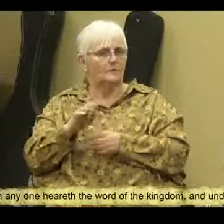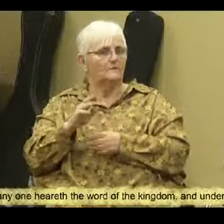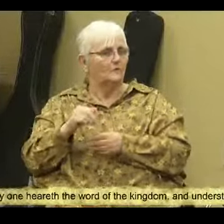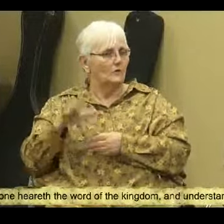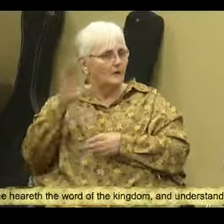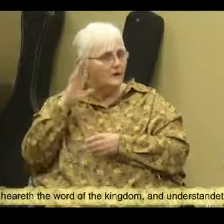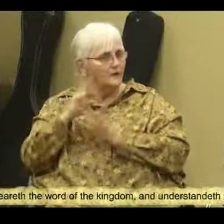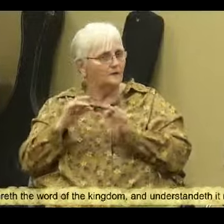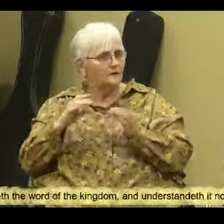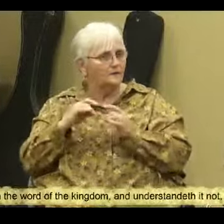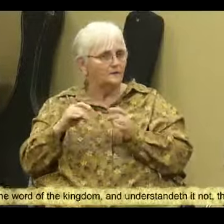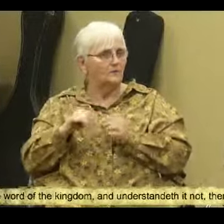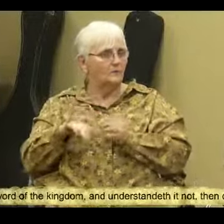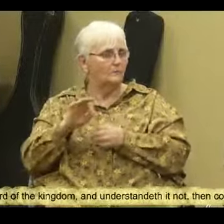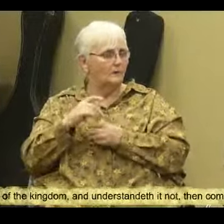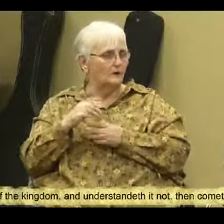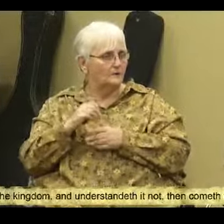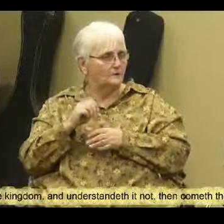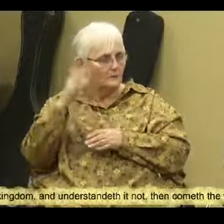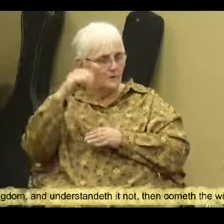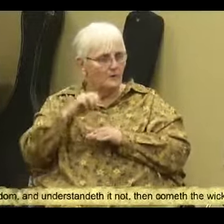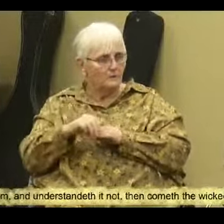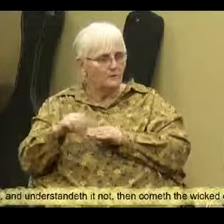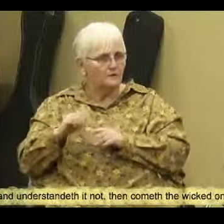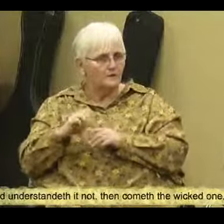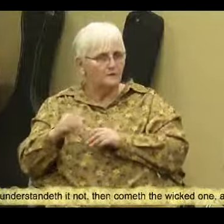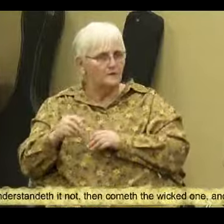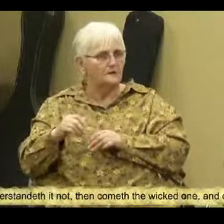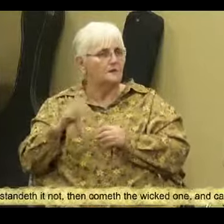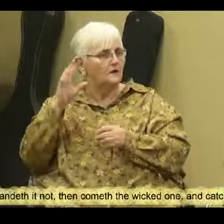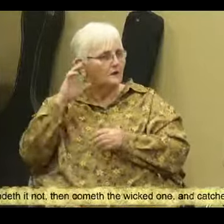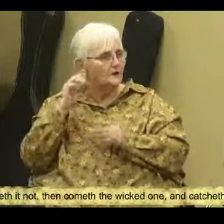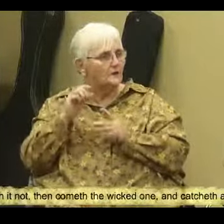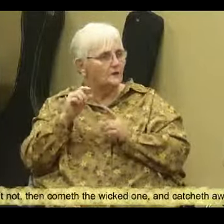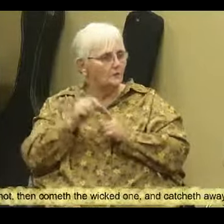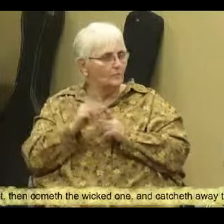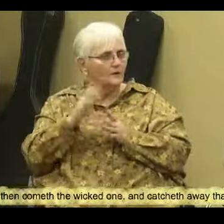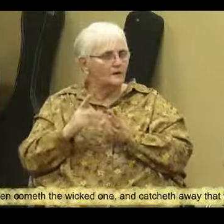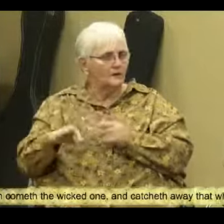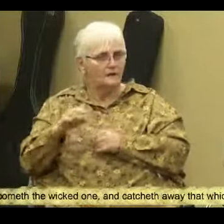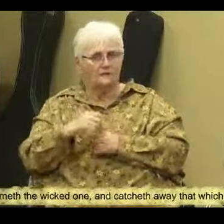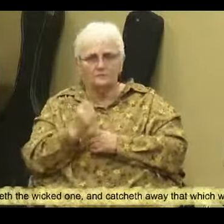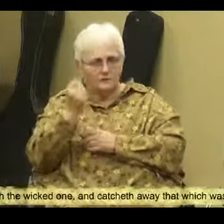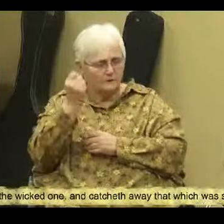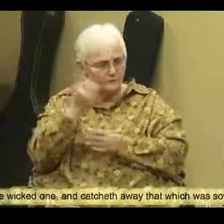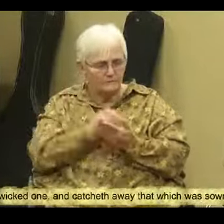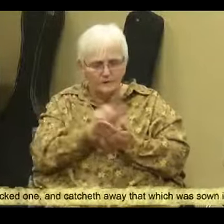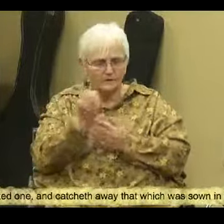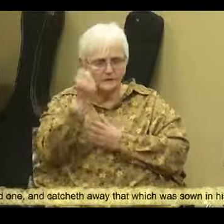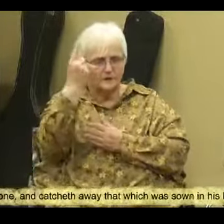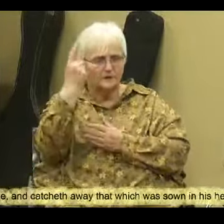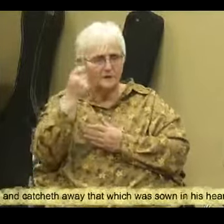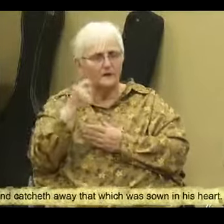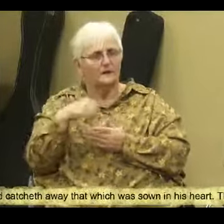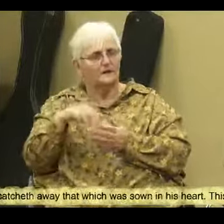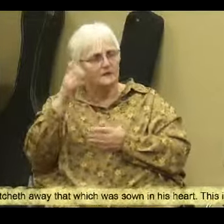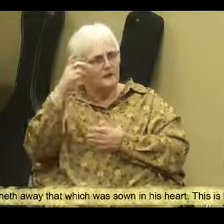parable of the sower. When anyone hears the word of the kingdom and does not understand it, then the wicked one comes and